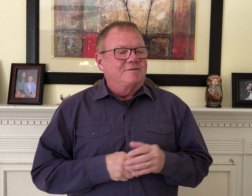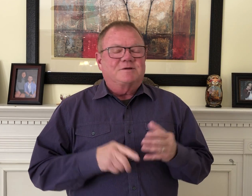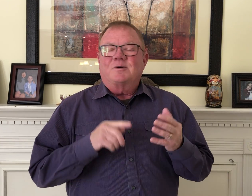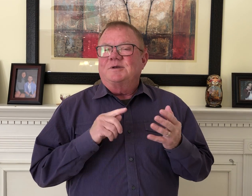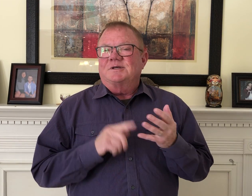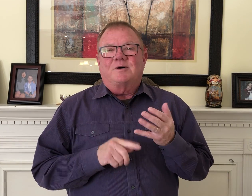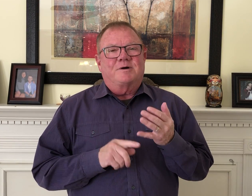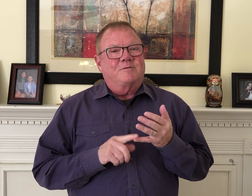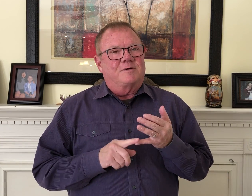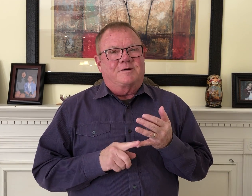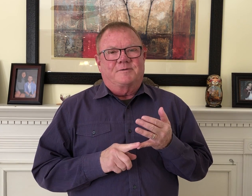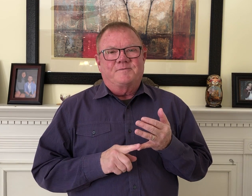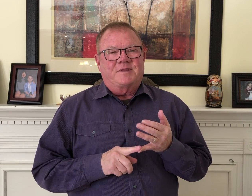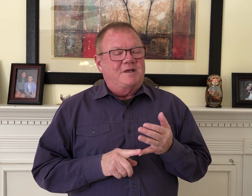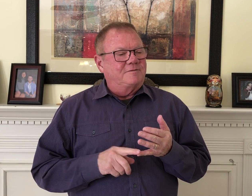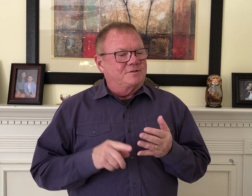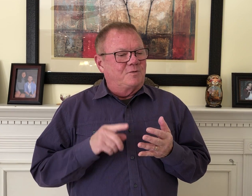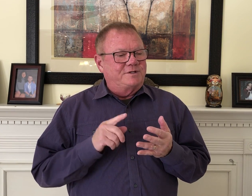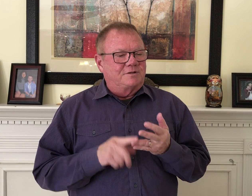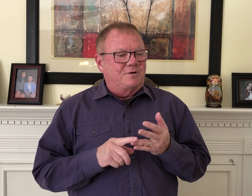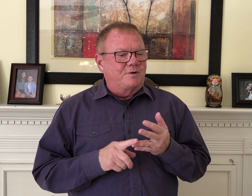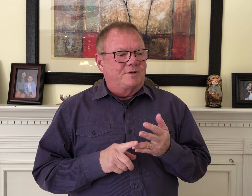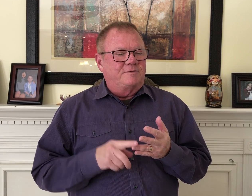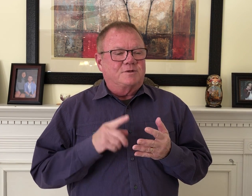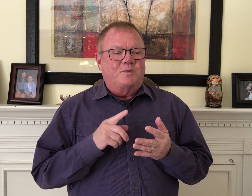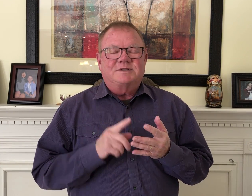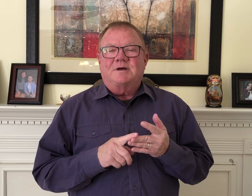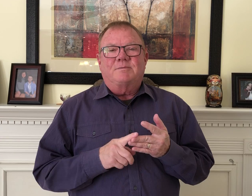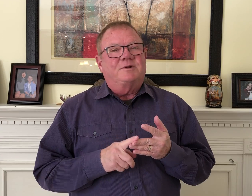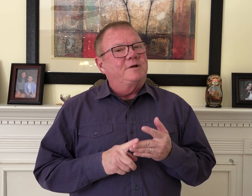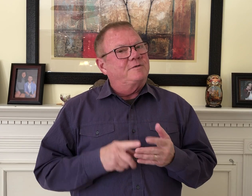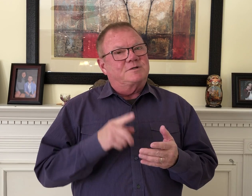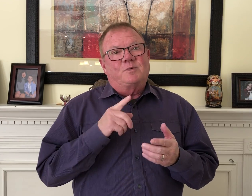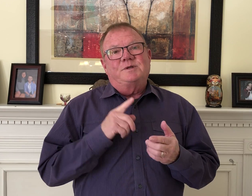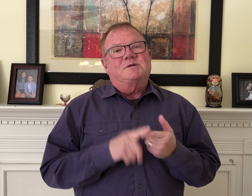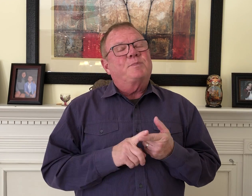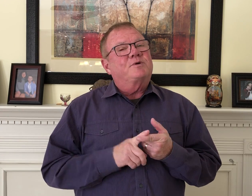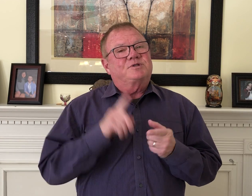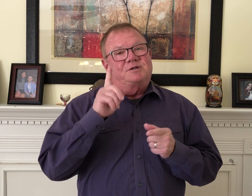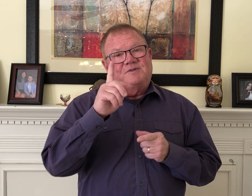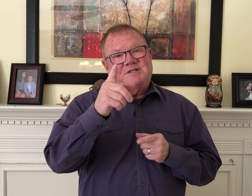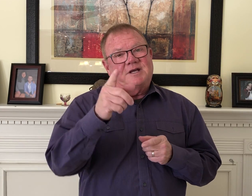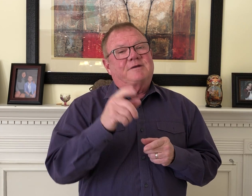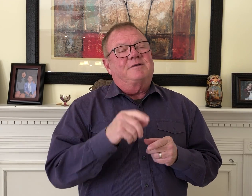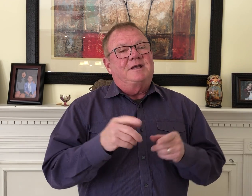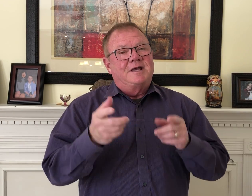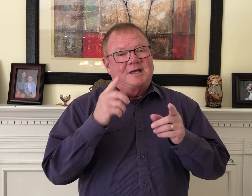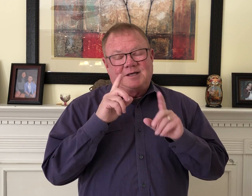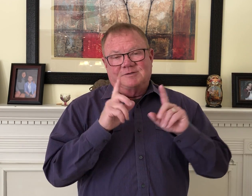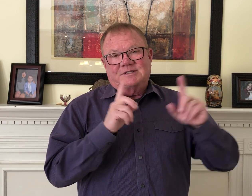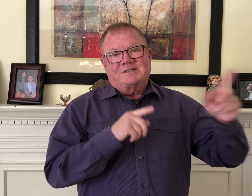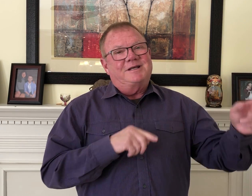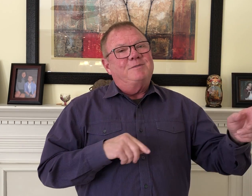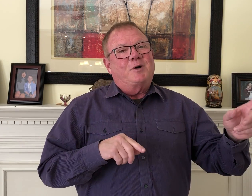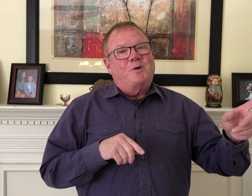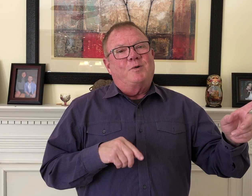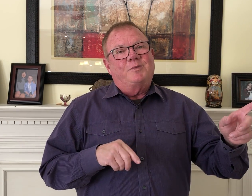was always a hard worker. He was always loyal. He was always humble. He was always a person of integrity. He was the same at home